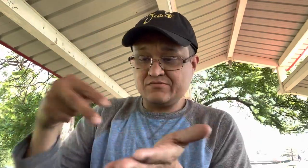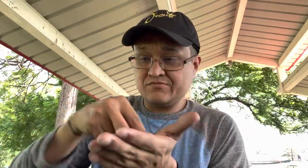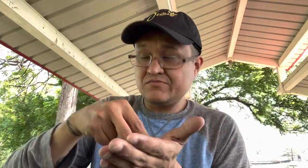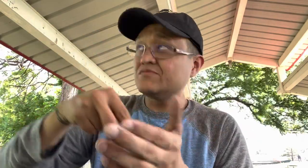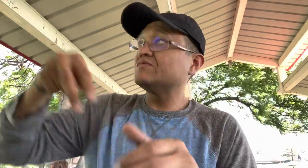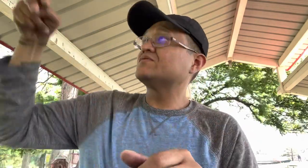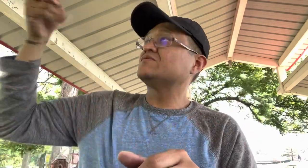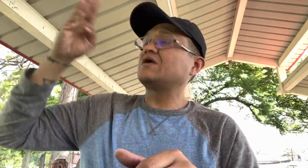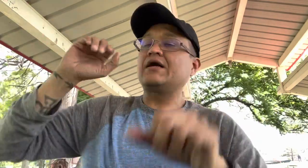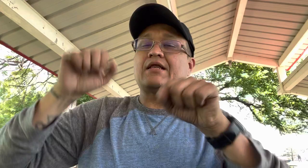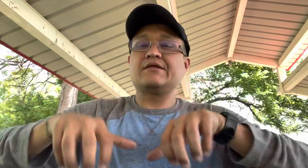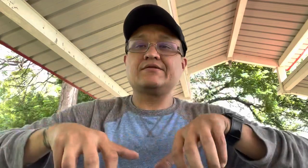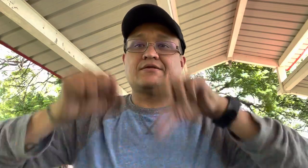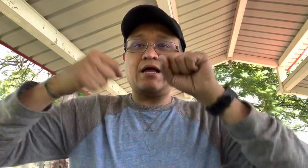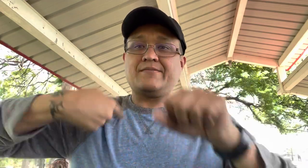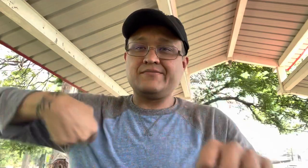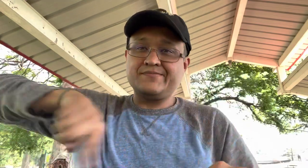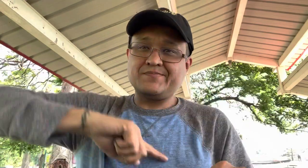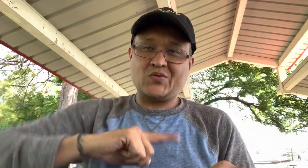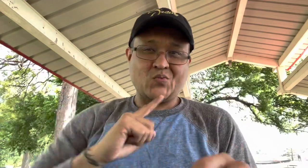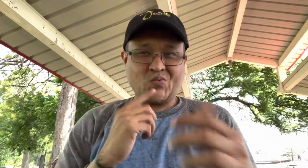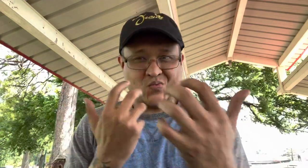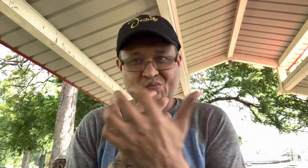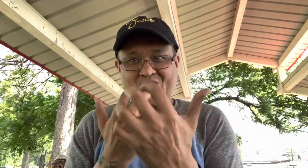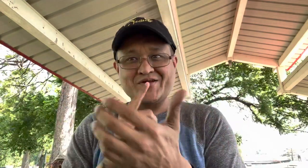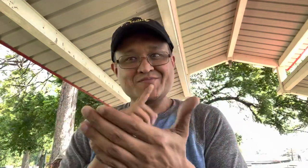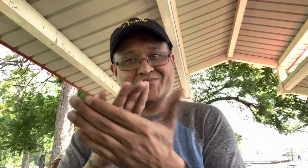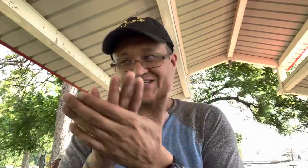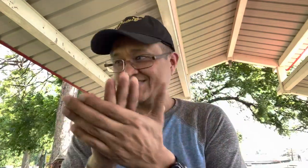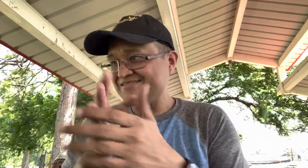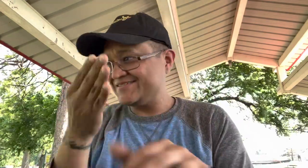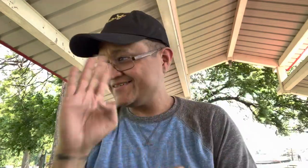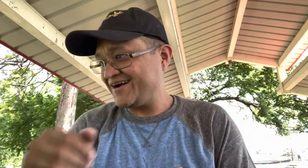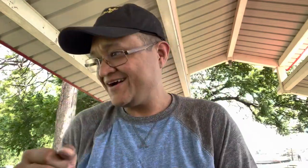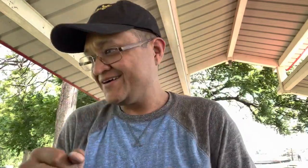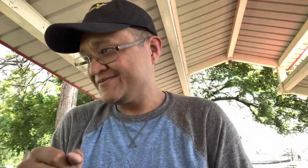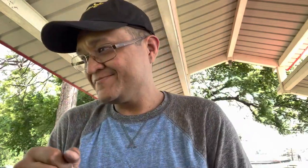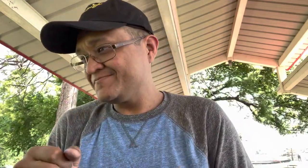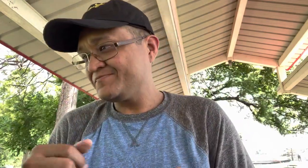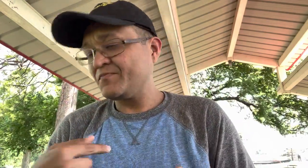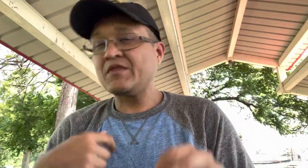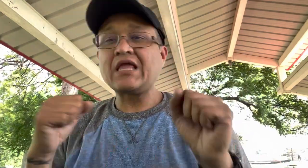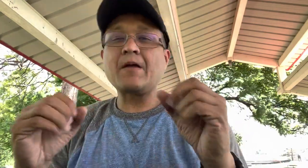and finally Jesus became man and he lived until he was 33 and he never gave up his life on the cross